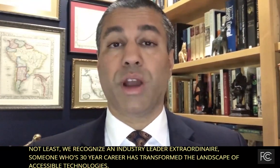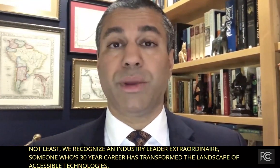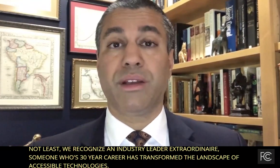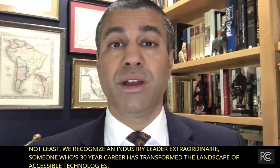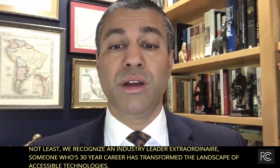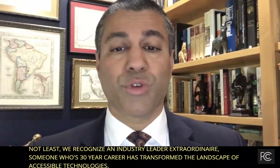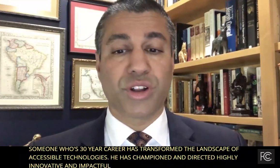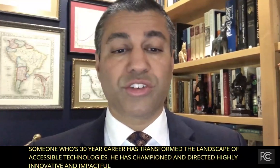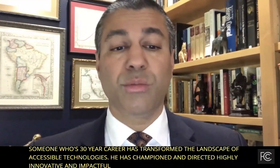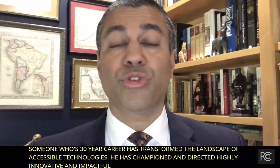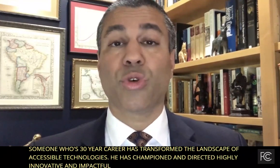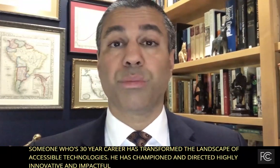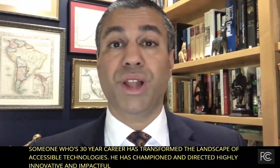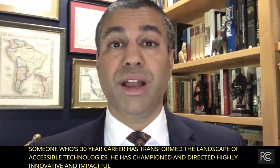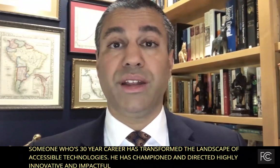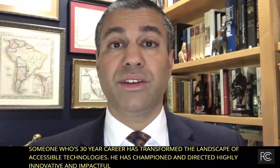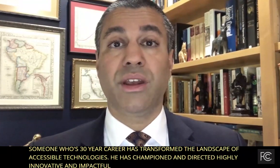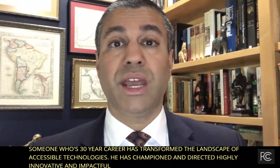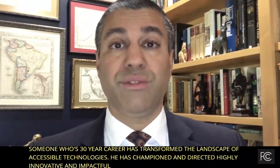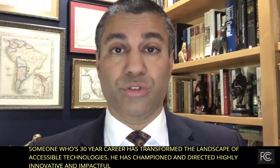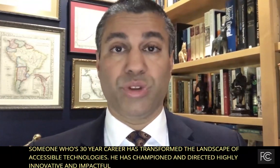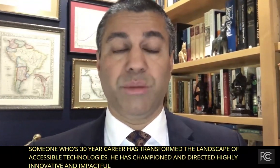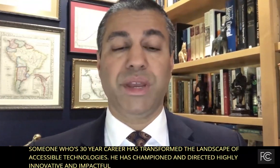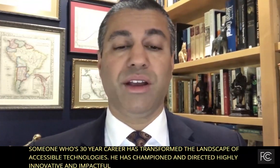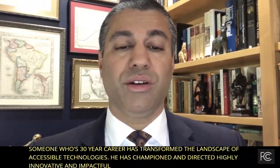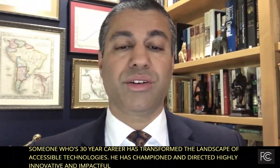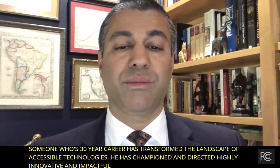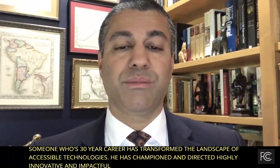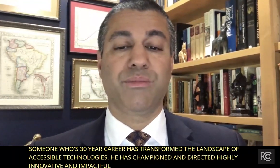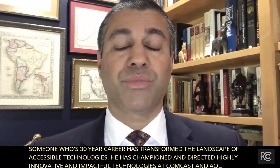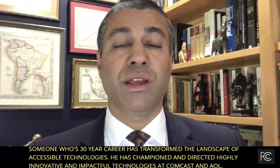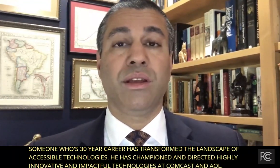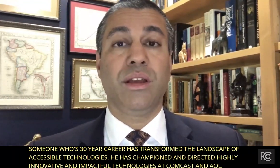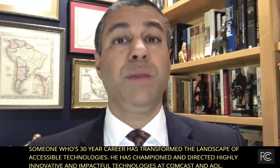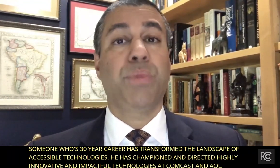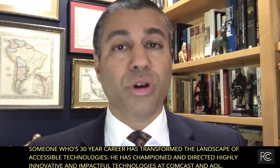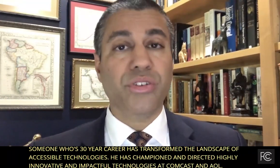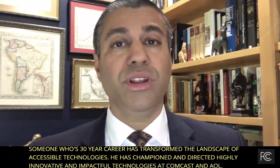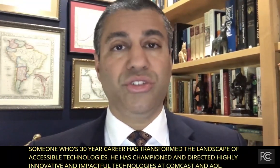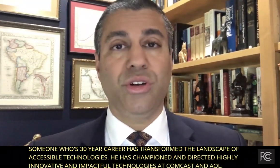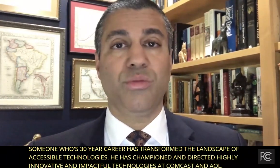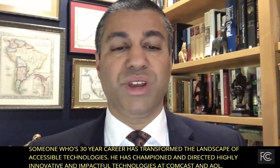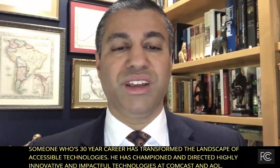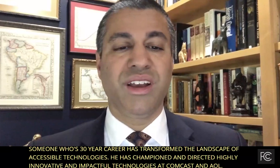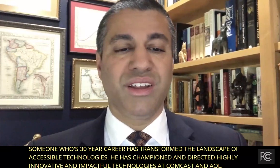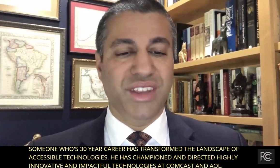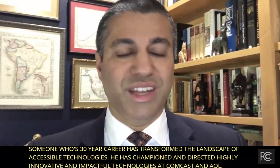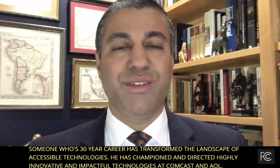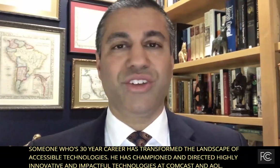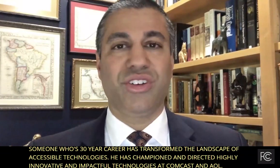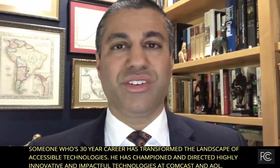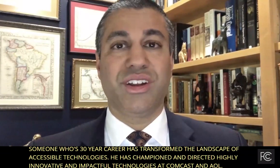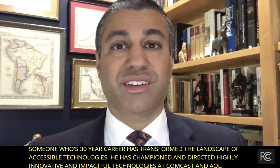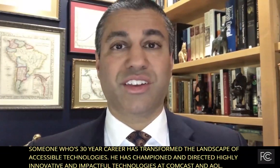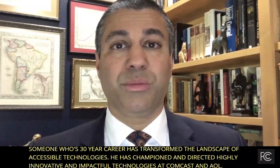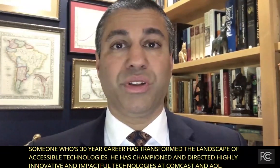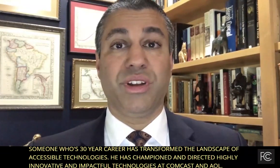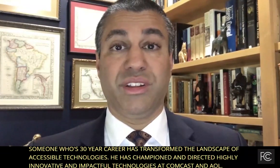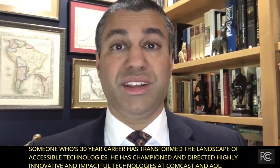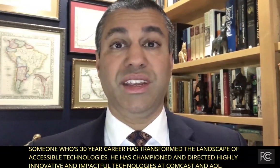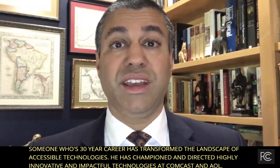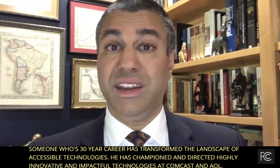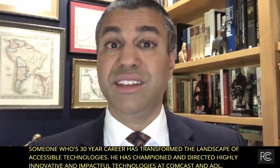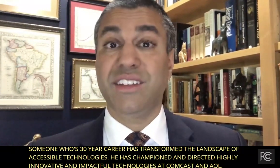video programming for consumers who are blind and visually impaired. He personally showed me the innovations in